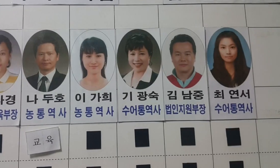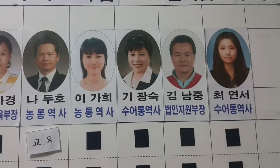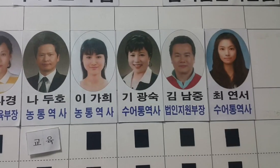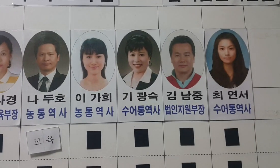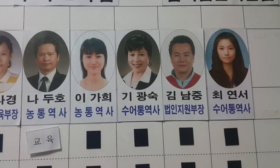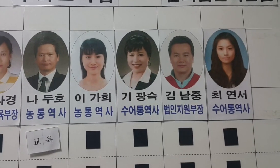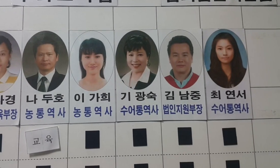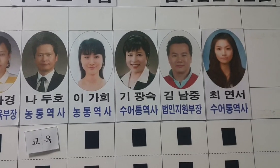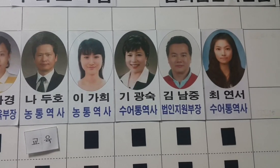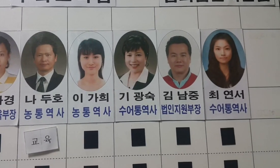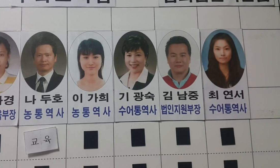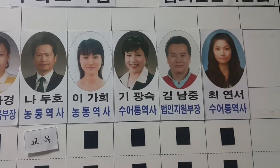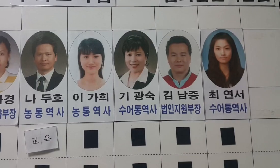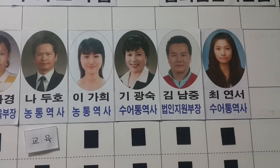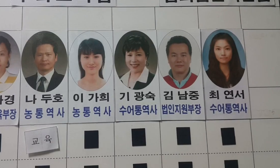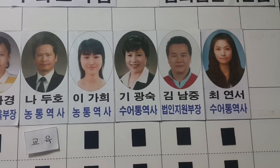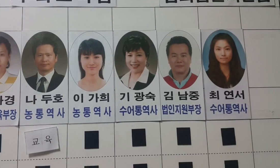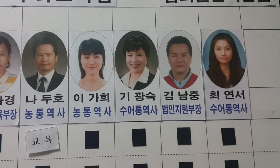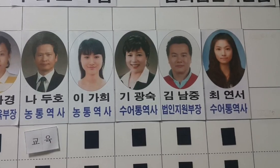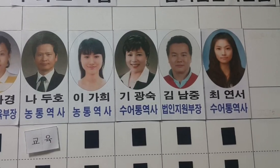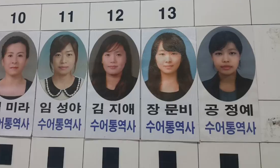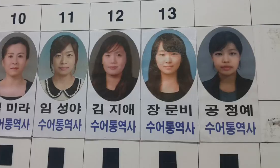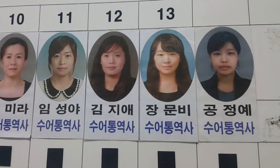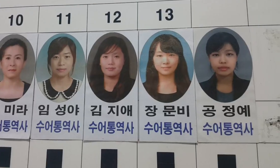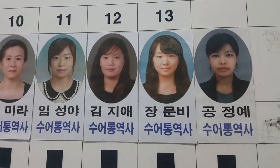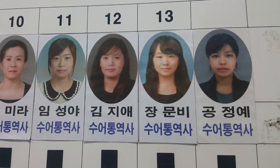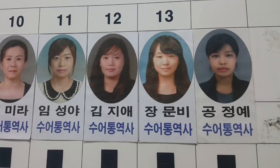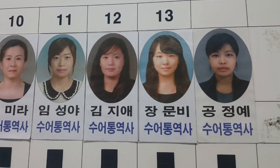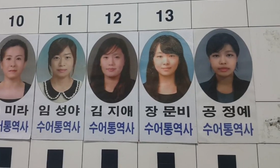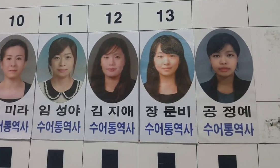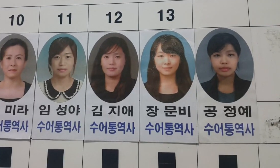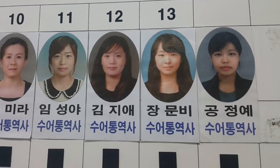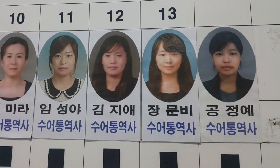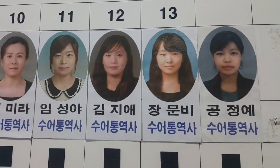I don't you're here.